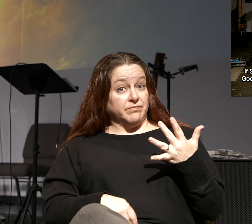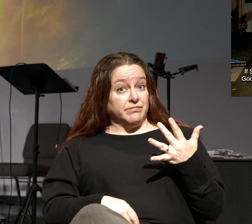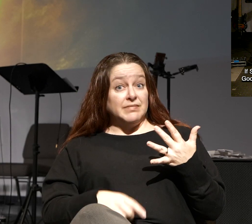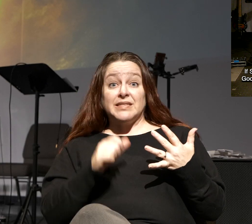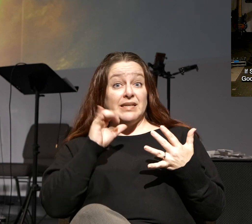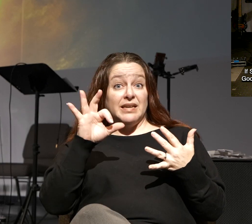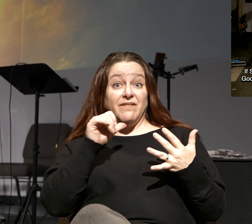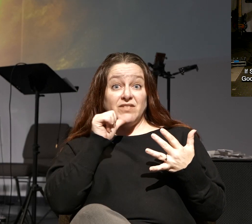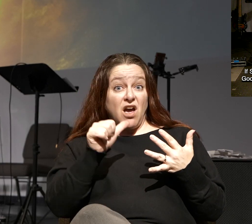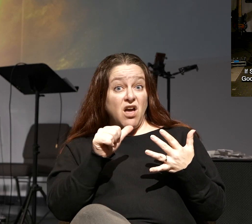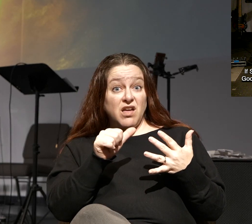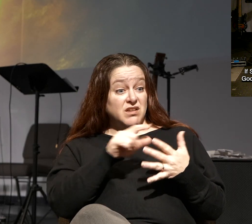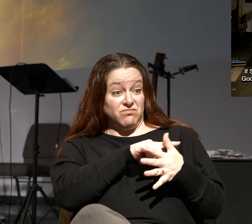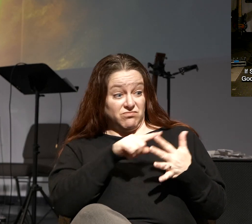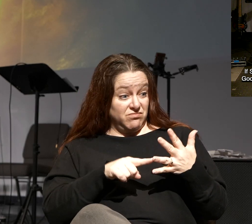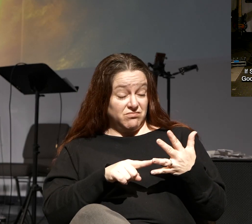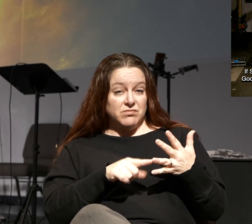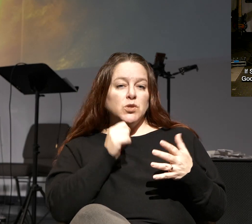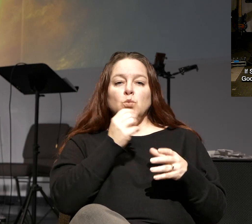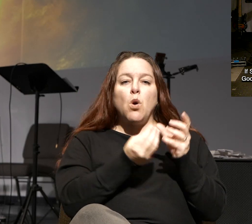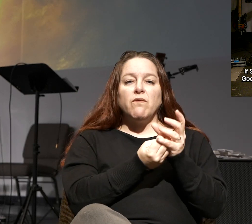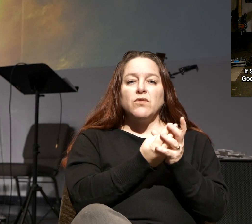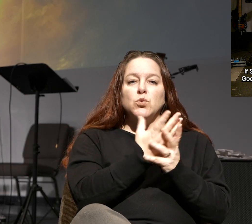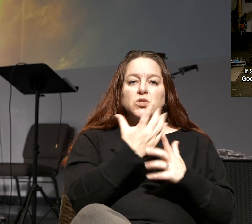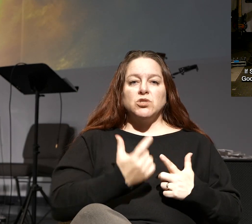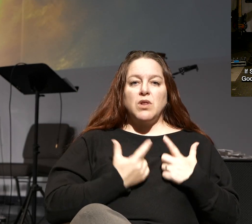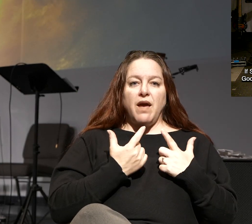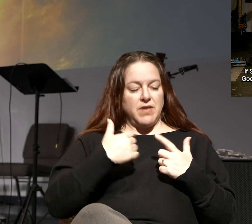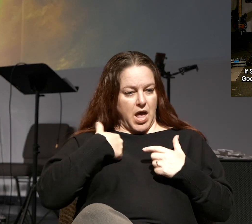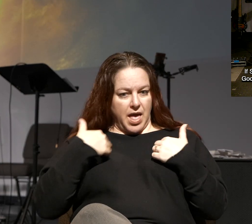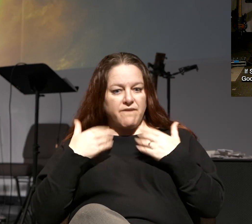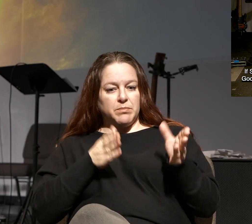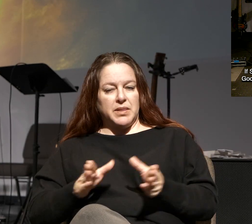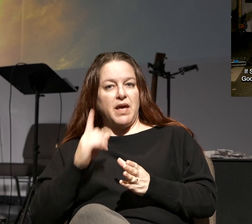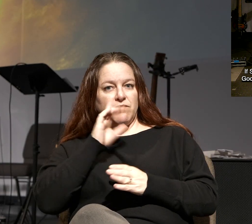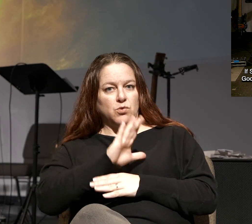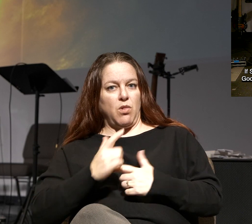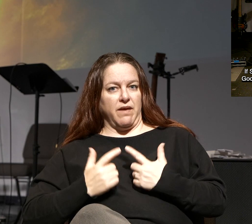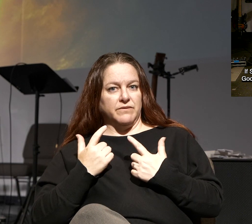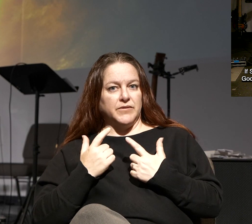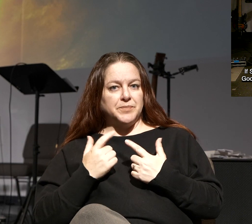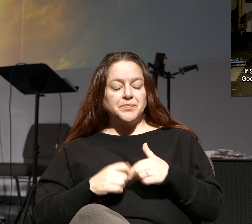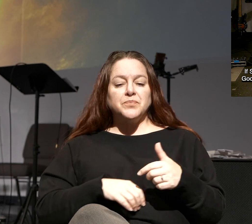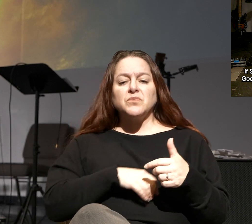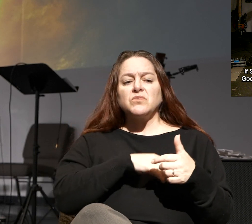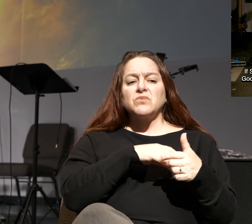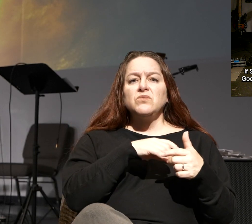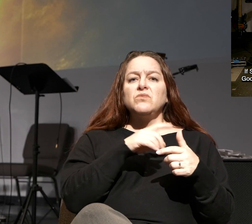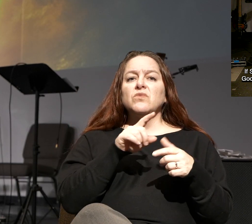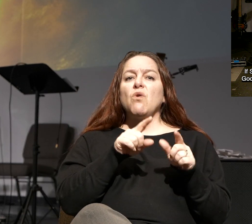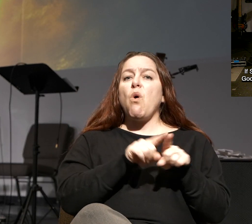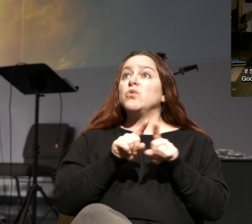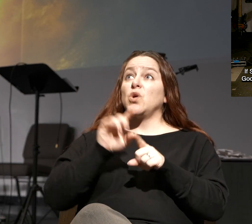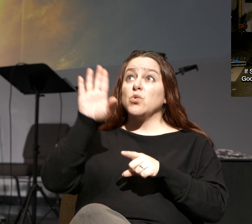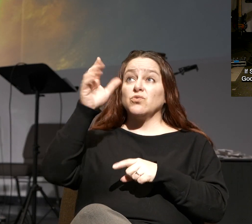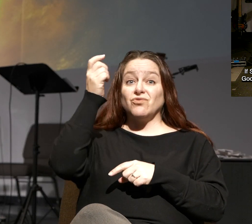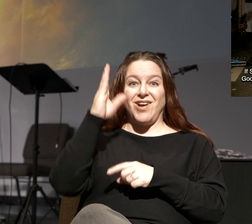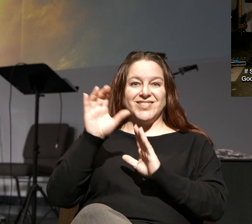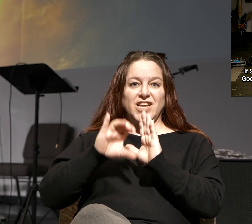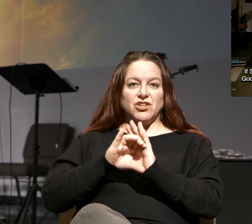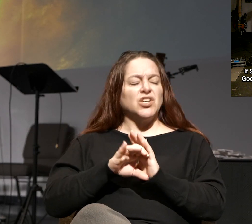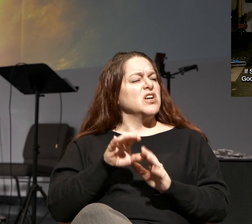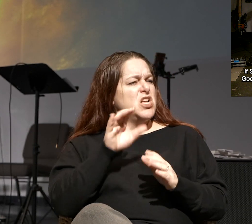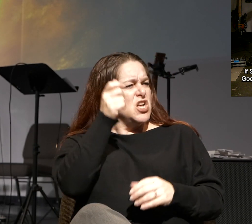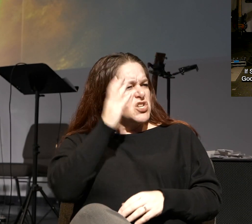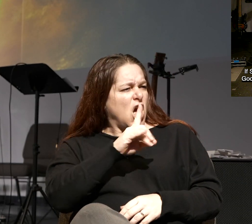have the flourishing that I've planned for your life. So we doubt that. And then we doubt his character. So after he said, did God